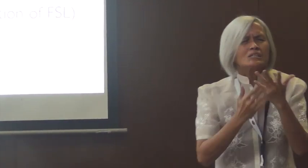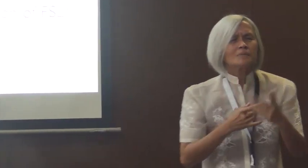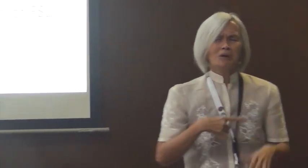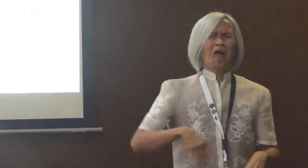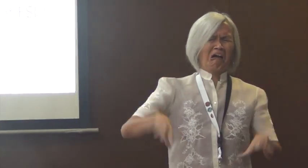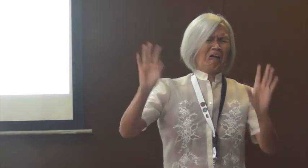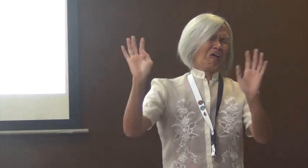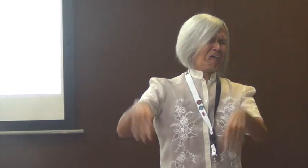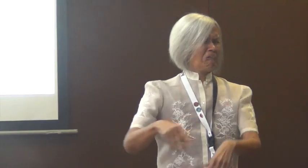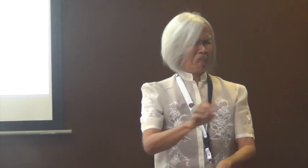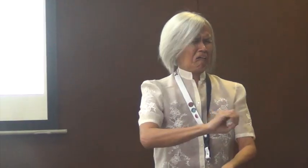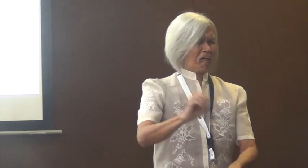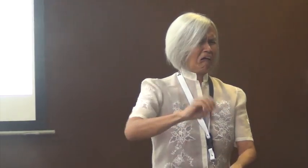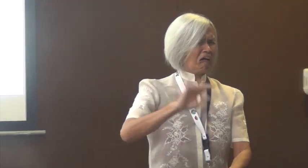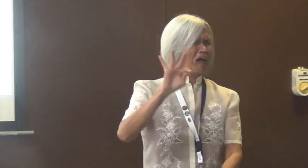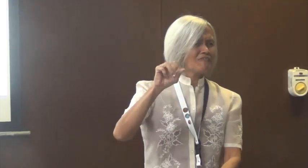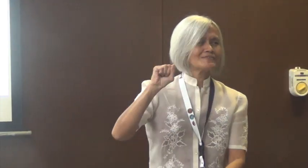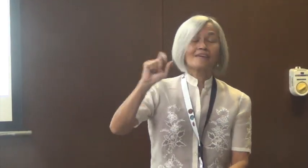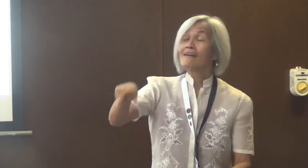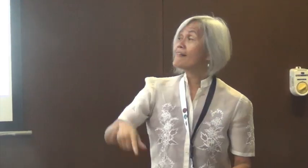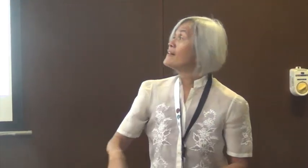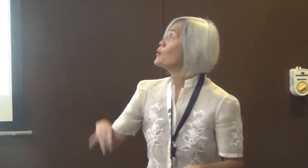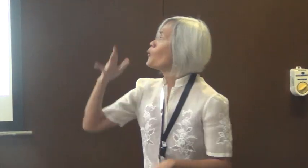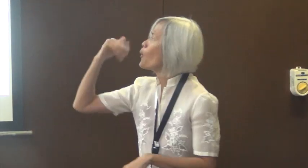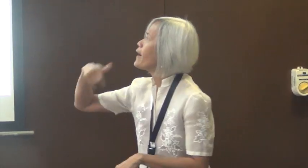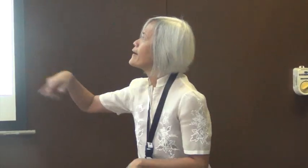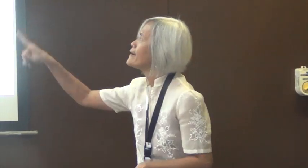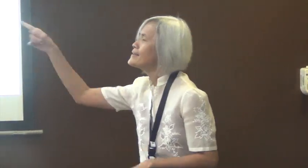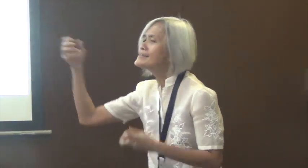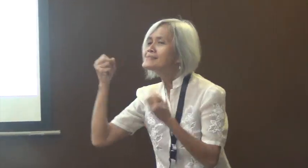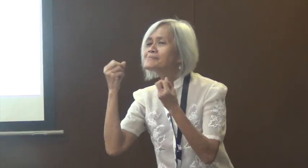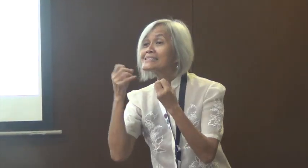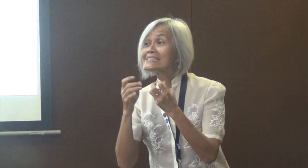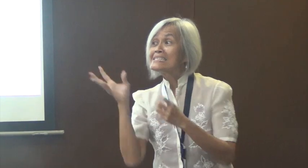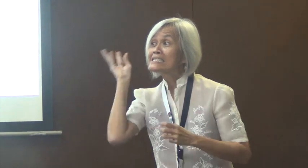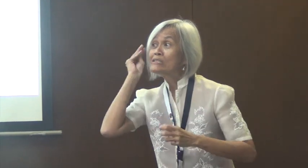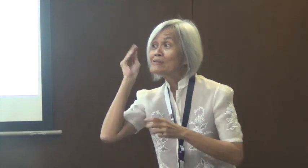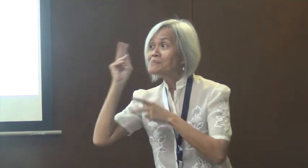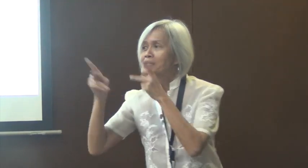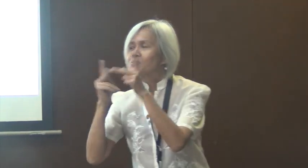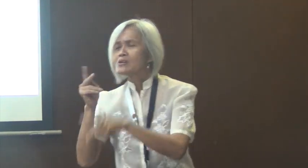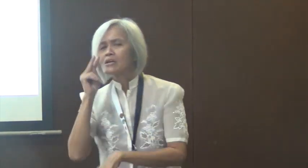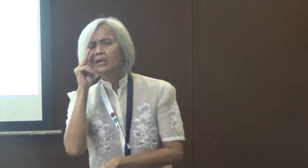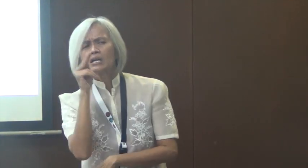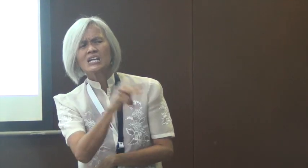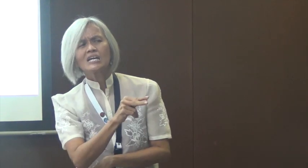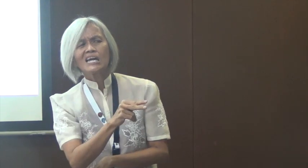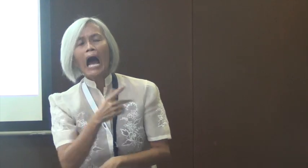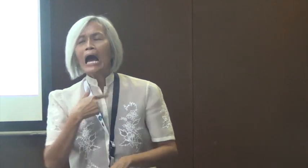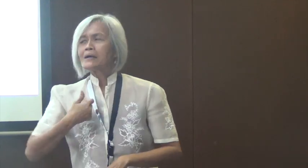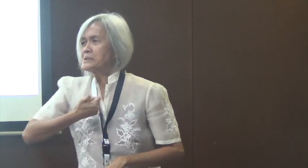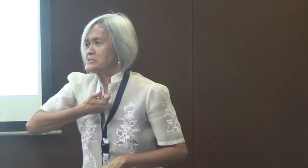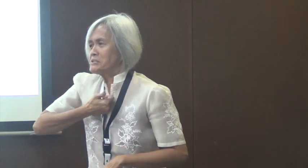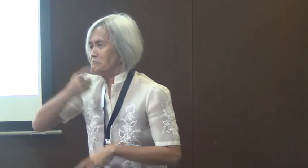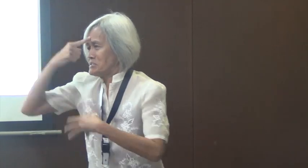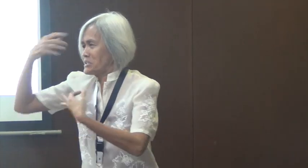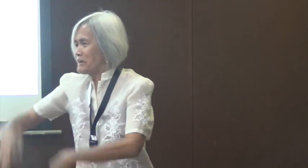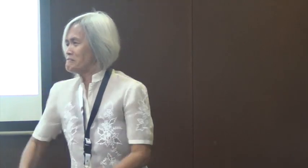So you may be wondering why there are some people who don't believe that FSL exists. And so if you're a hearing person, you know, an